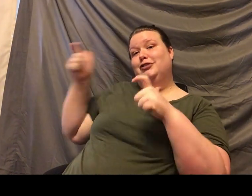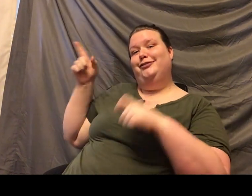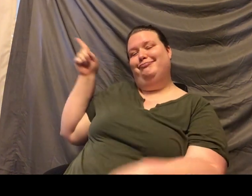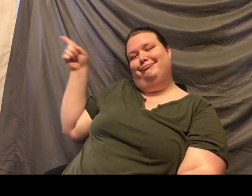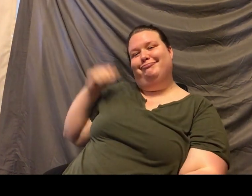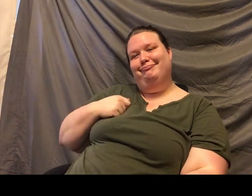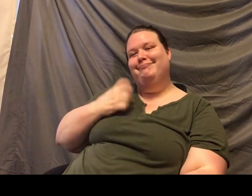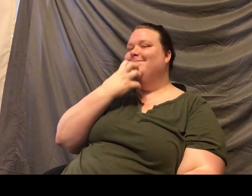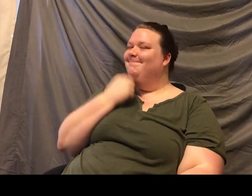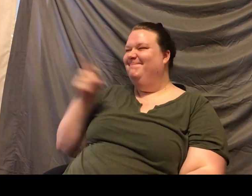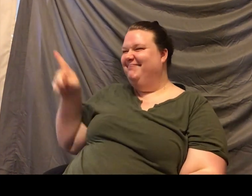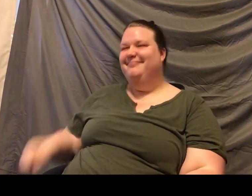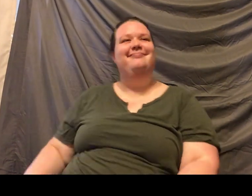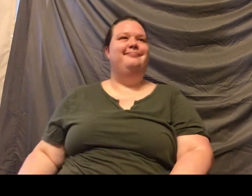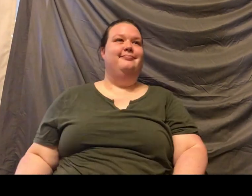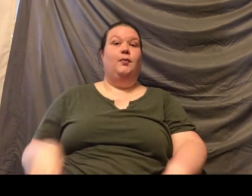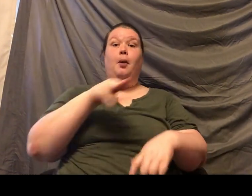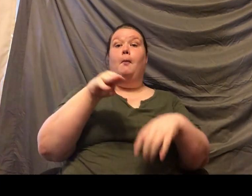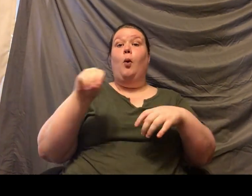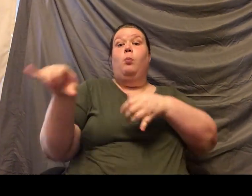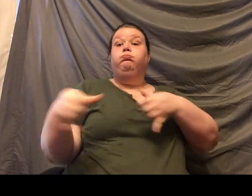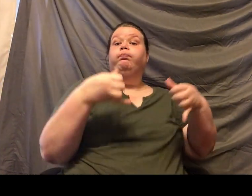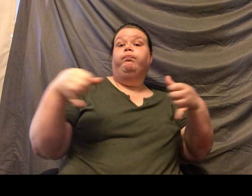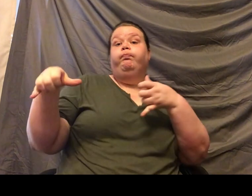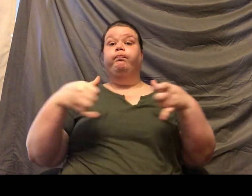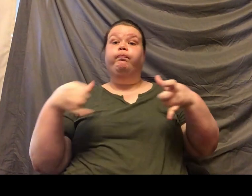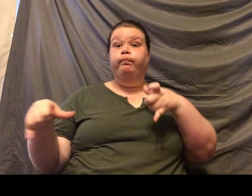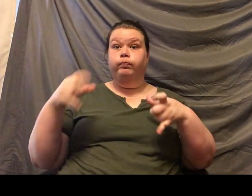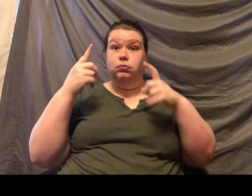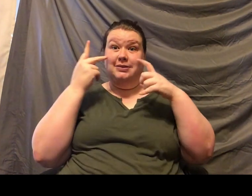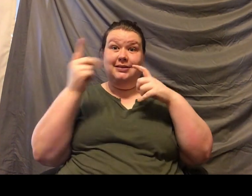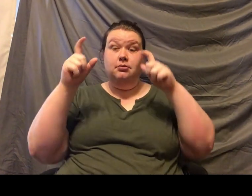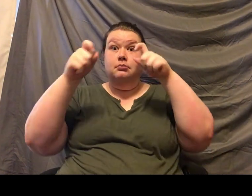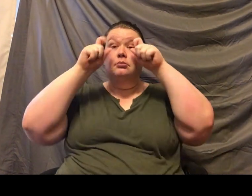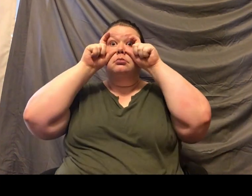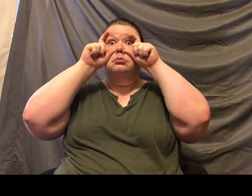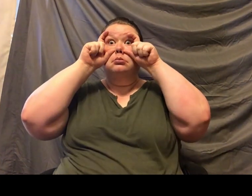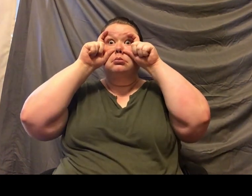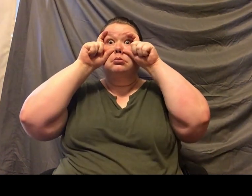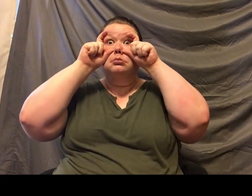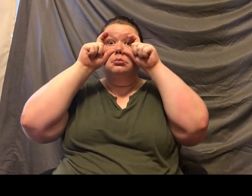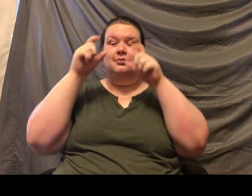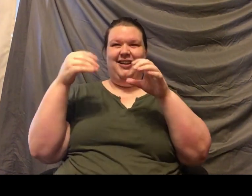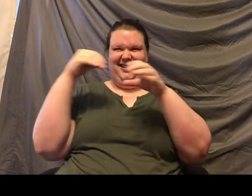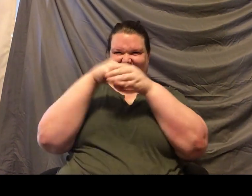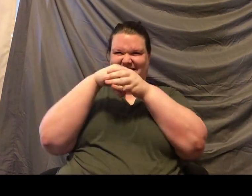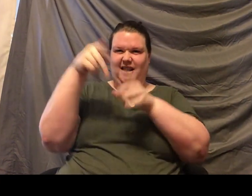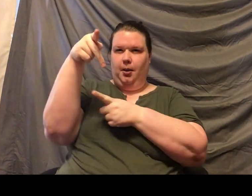girl. All right. So while Mo's hanging out here, you guys might be able to see his eyes. He's got those open for you. These guys have